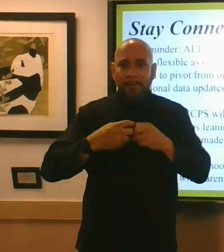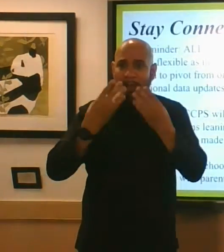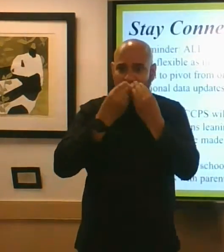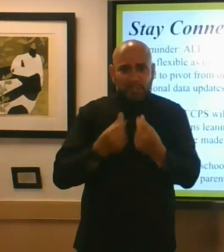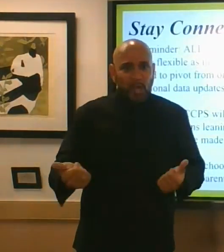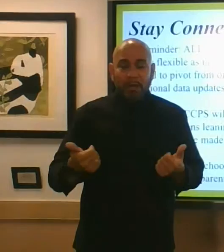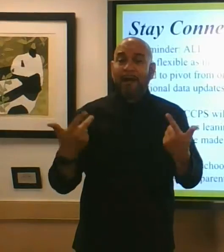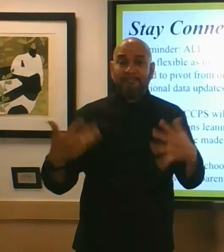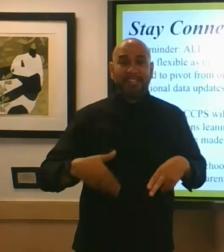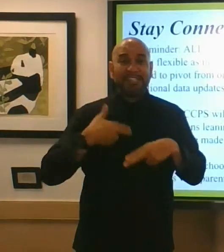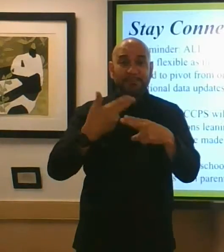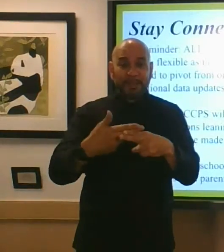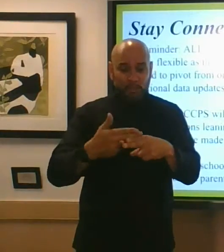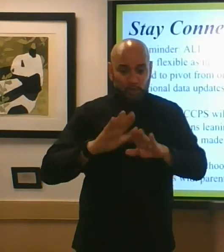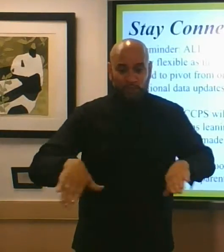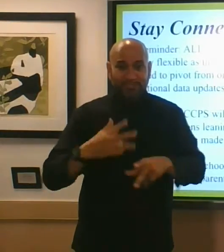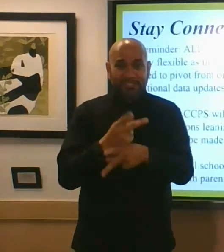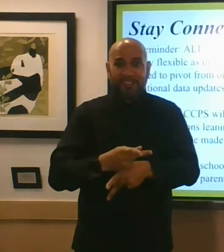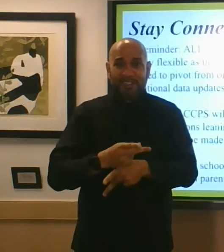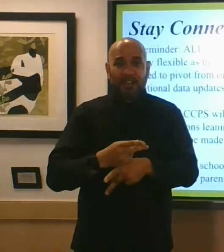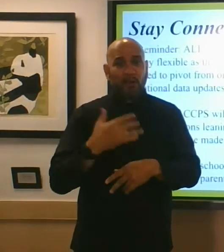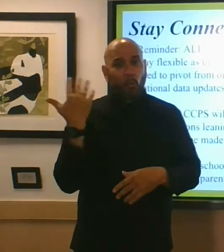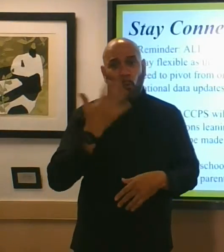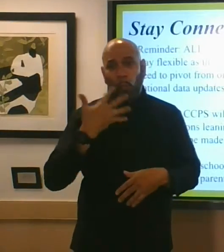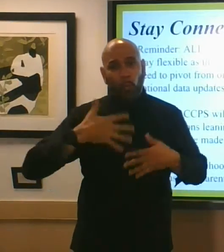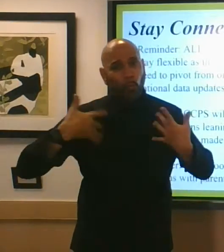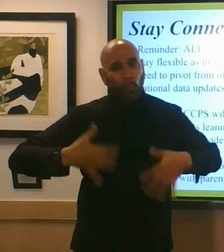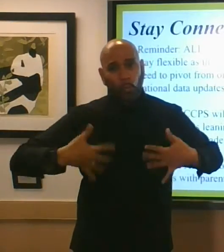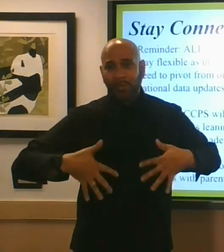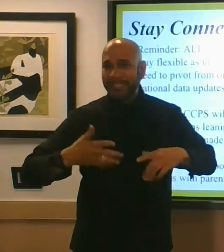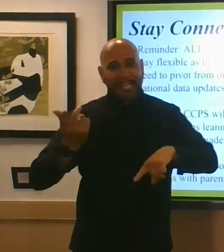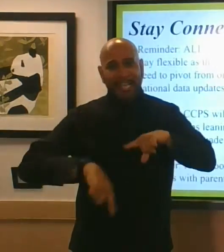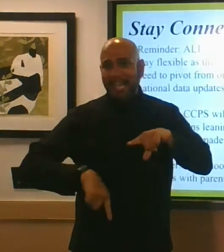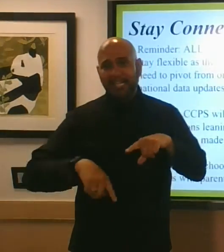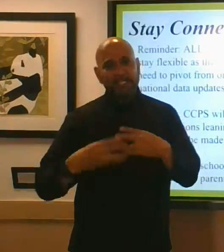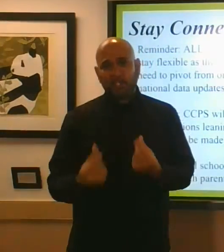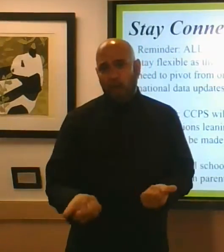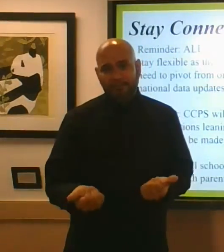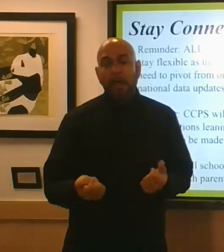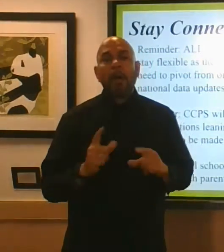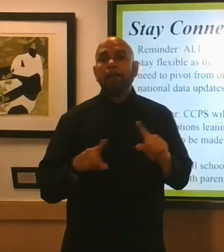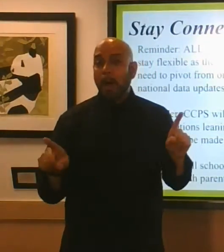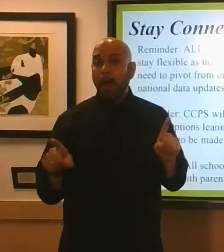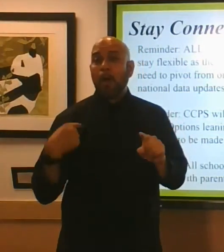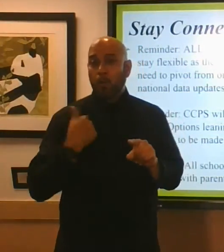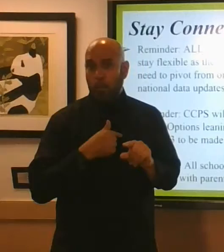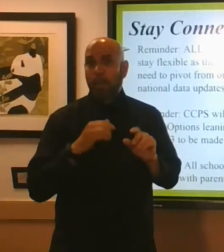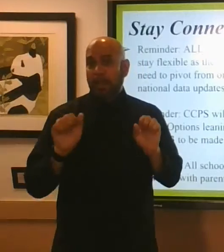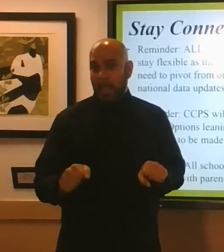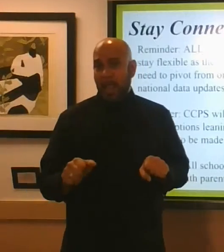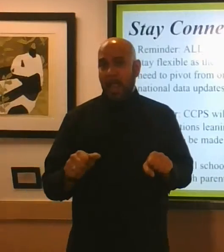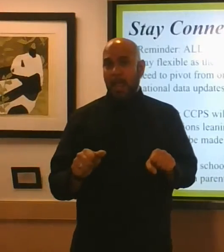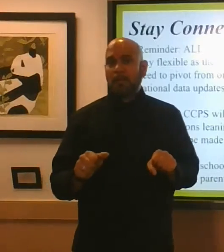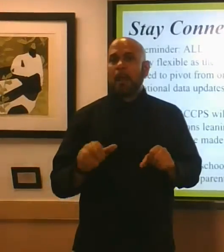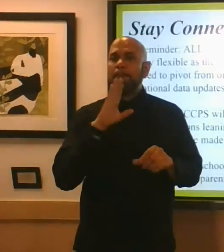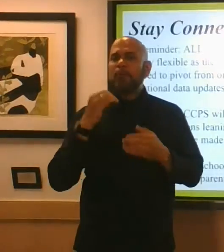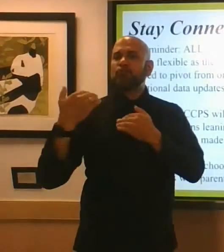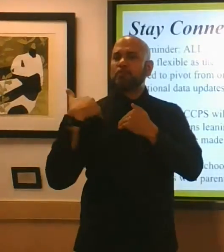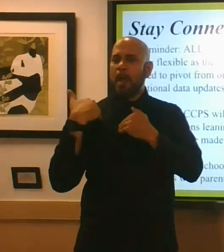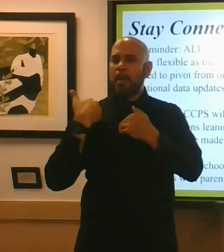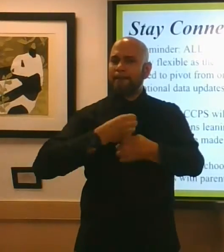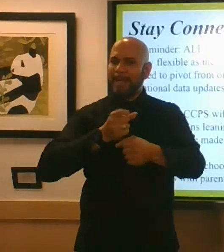i can't solve that today however we can do our part to ensure